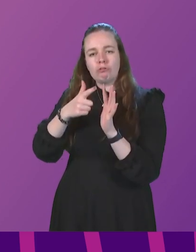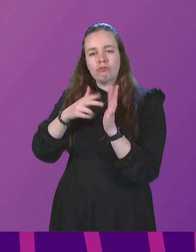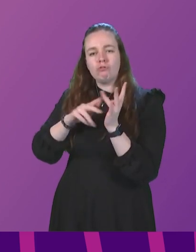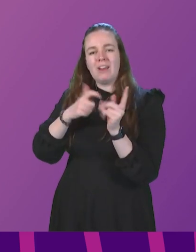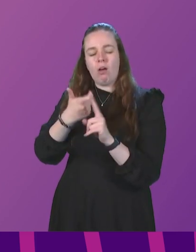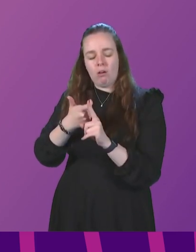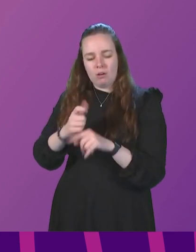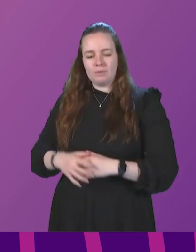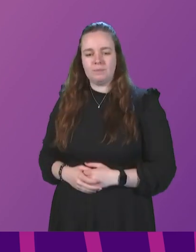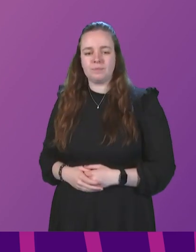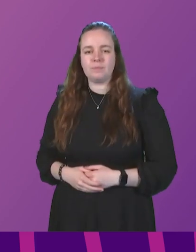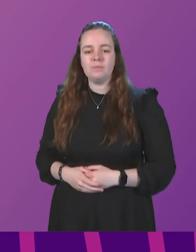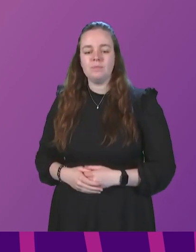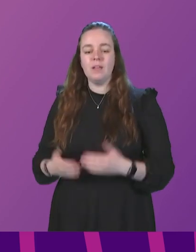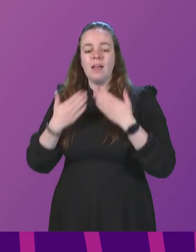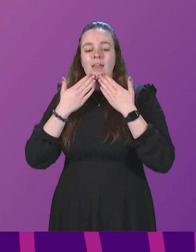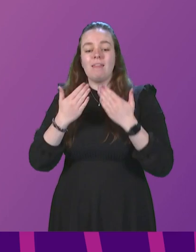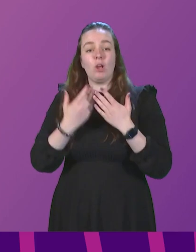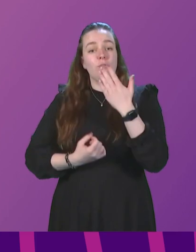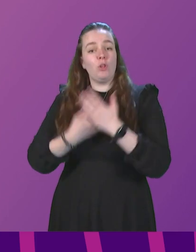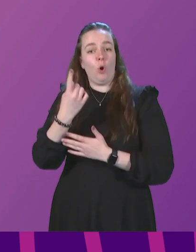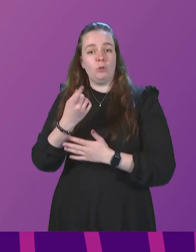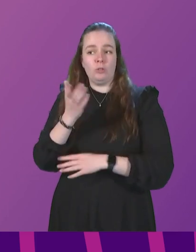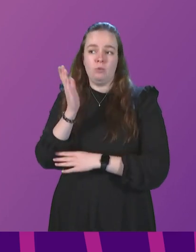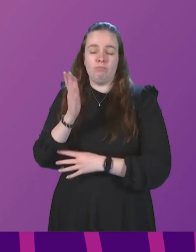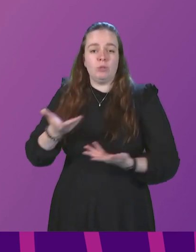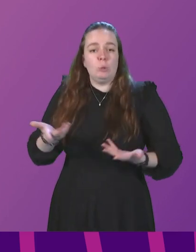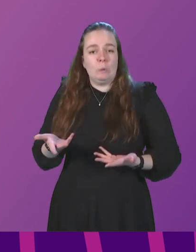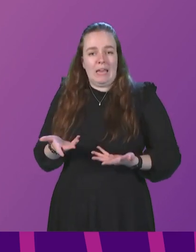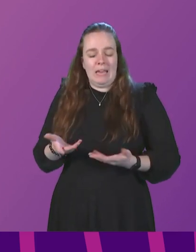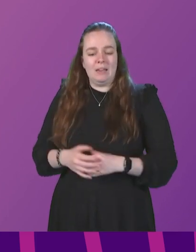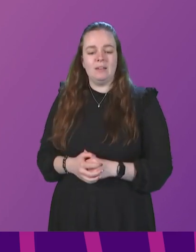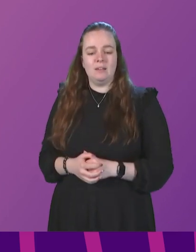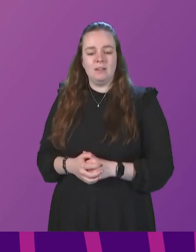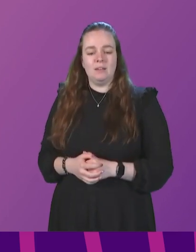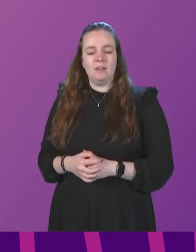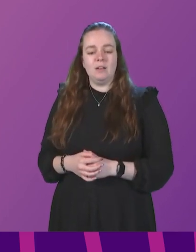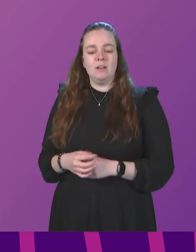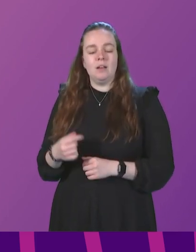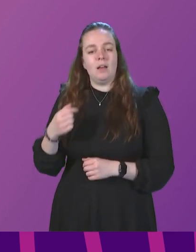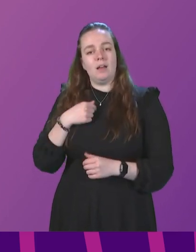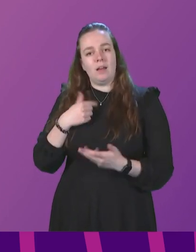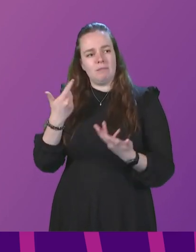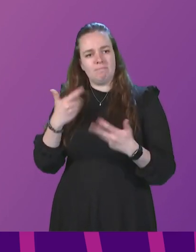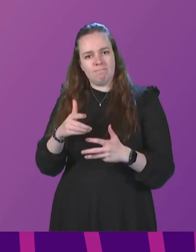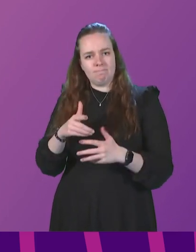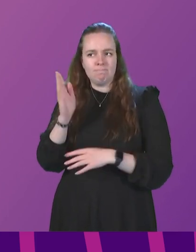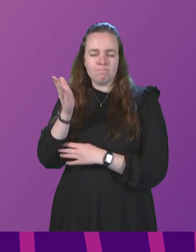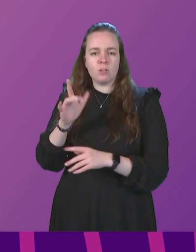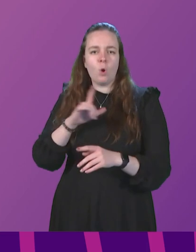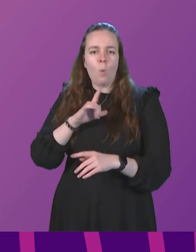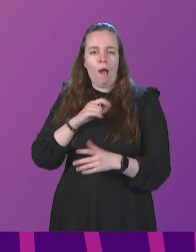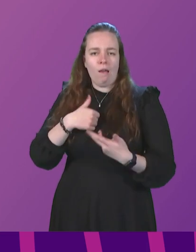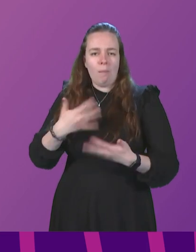Thank you for the opportunity to speak today. I owe my nomination to speak because of a letter I wrote to